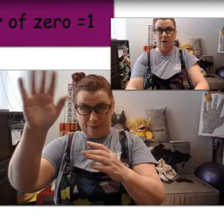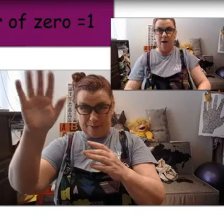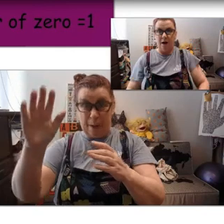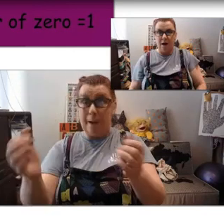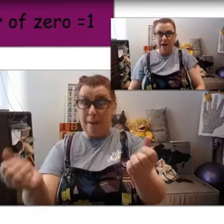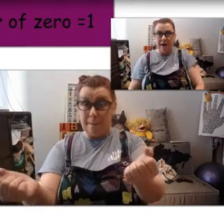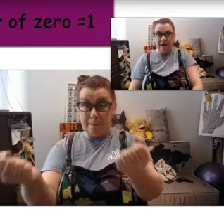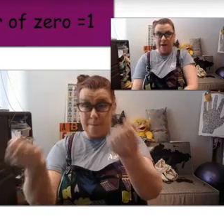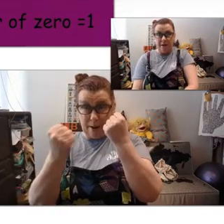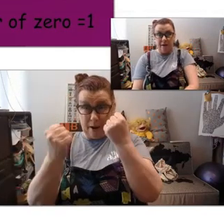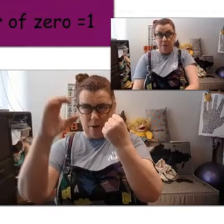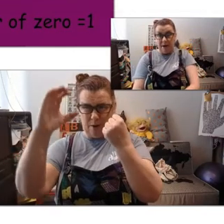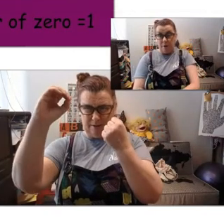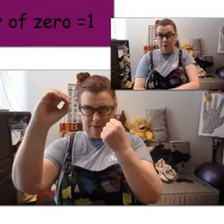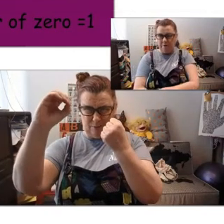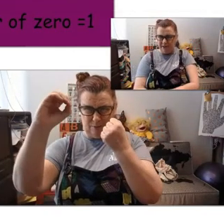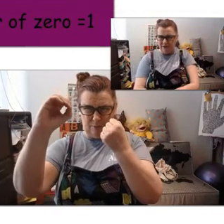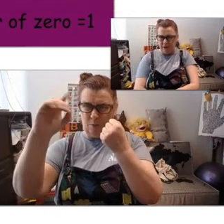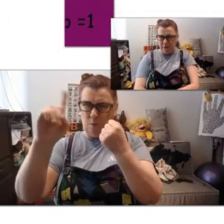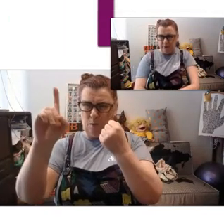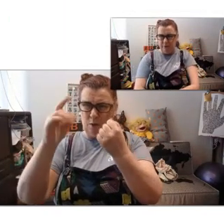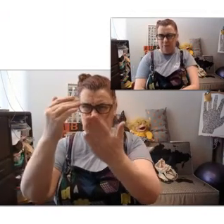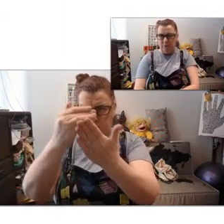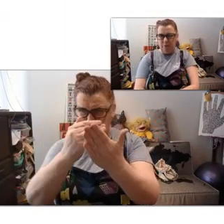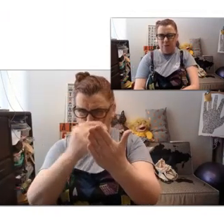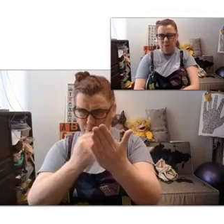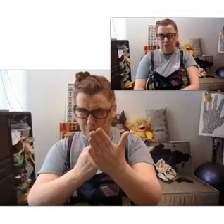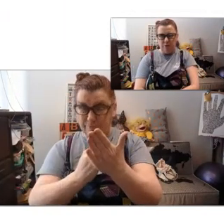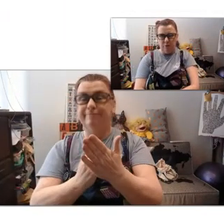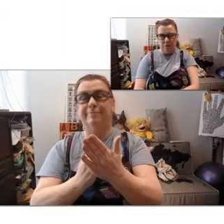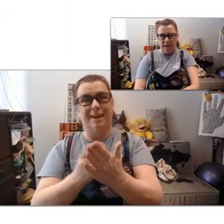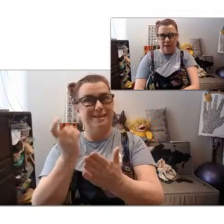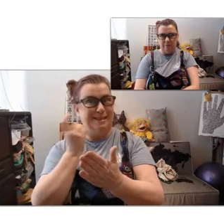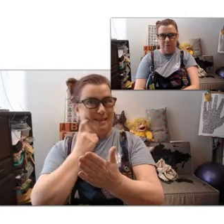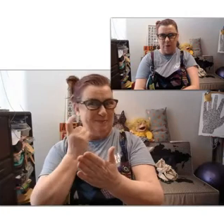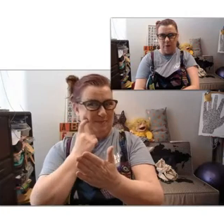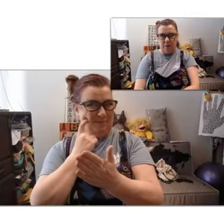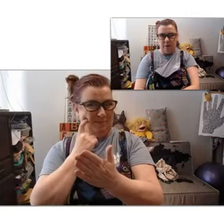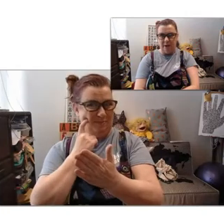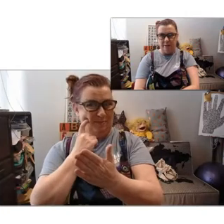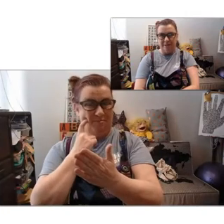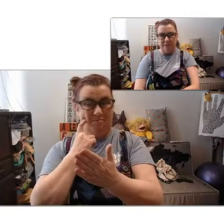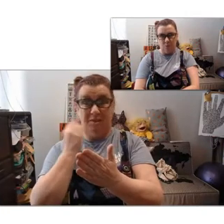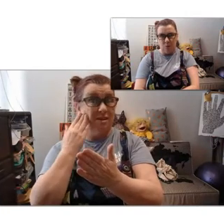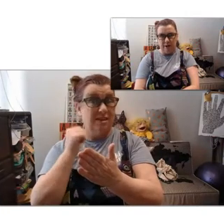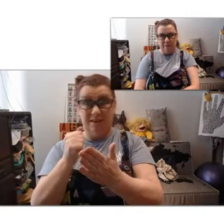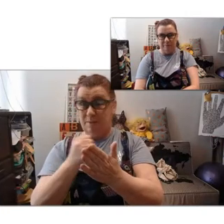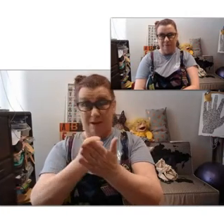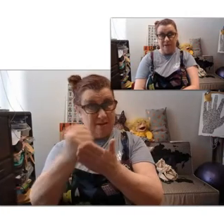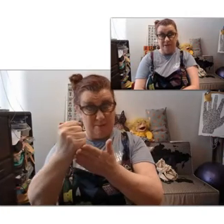Hi, the power of zero. What's the rule for that? Well, it's a simple one. It